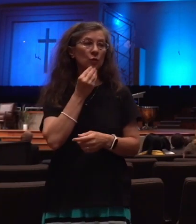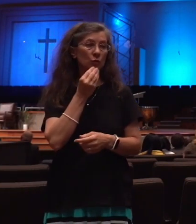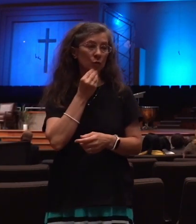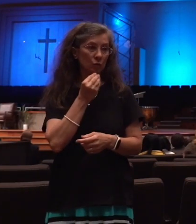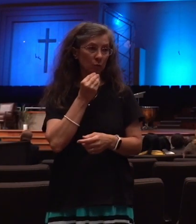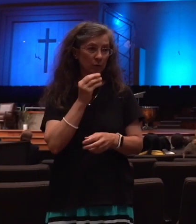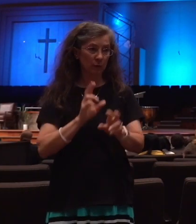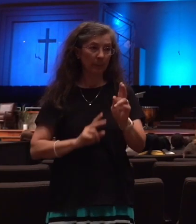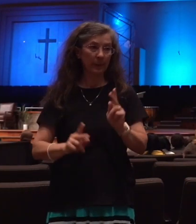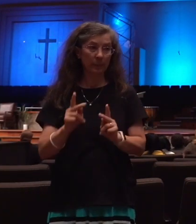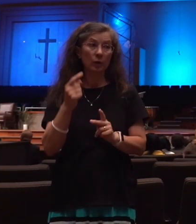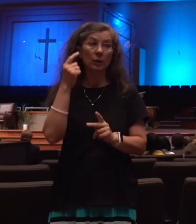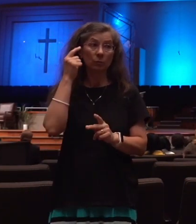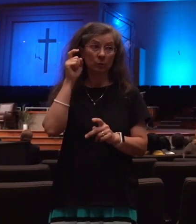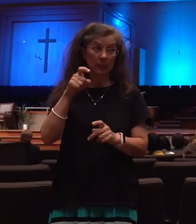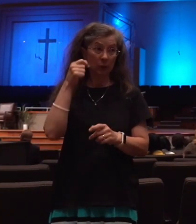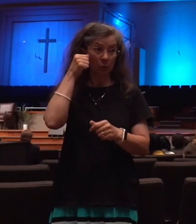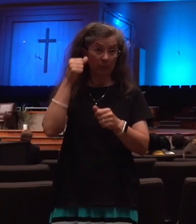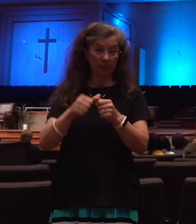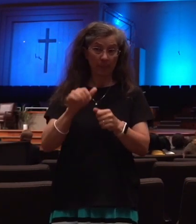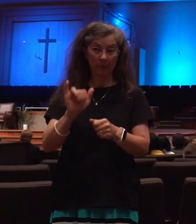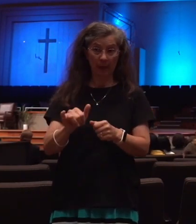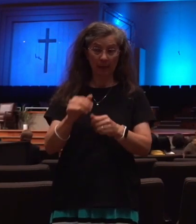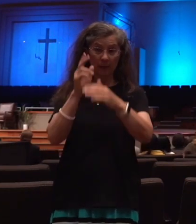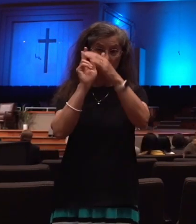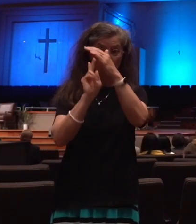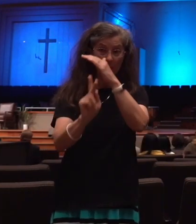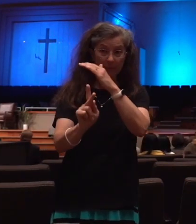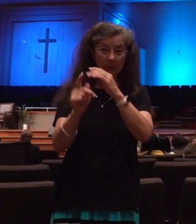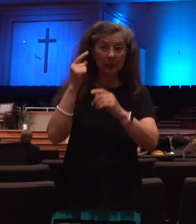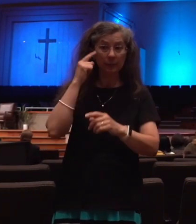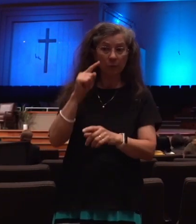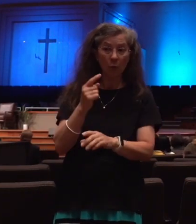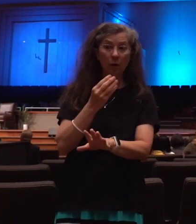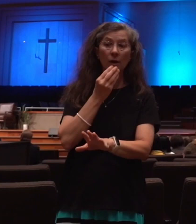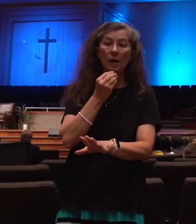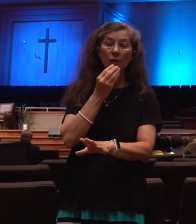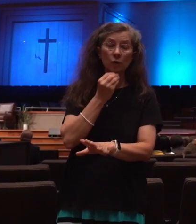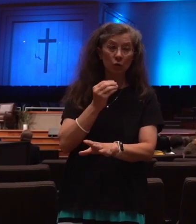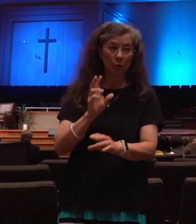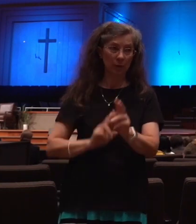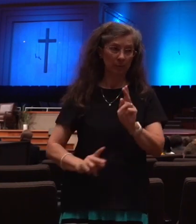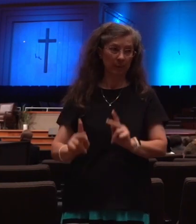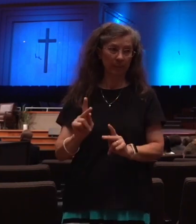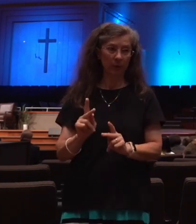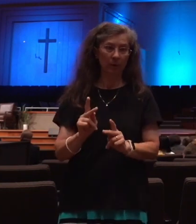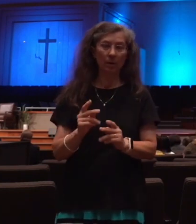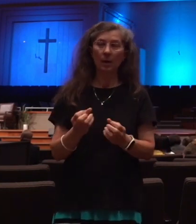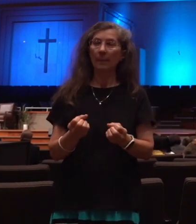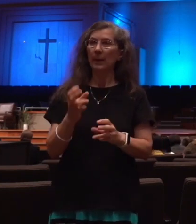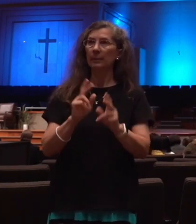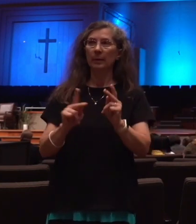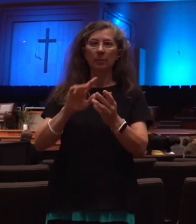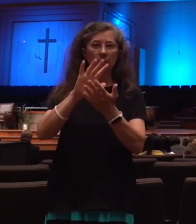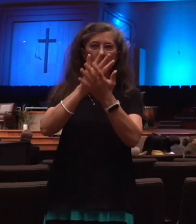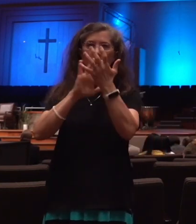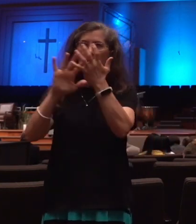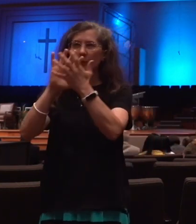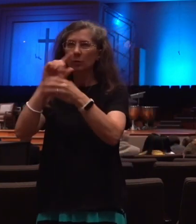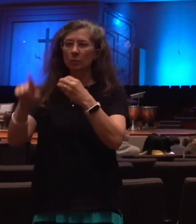thing you have to keep in mind. And there's a lot of confusion about Matthew 24, and when you try to fit the church in there, you get in a